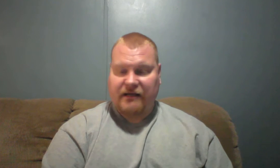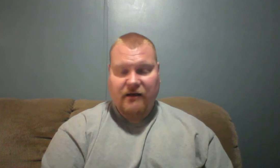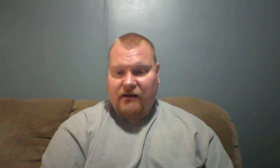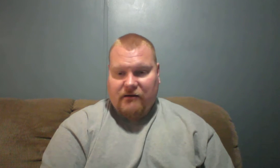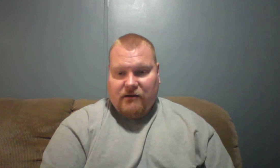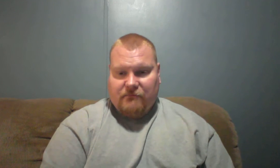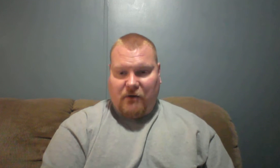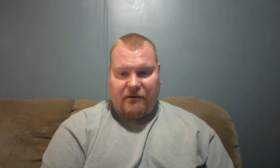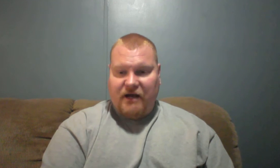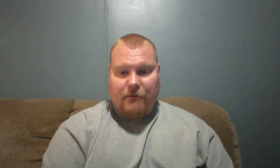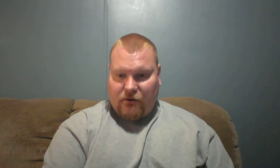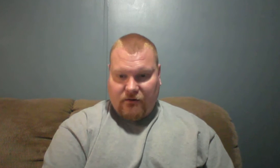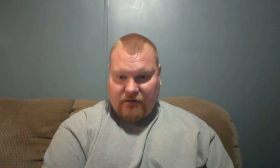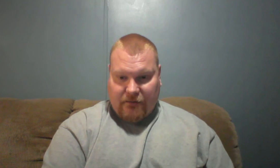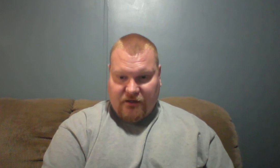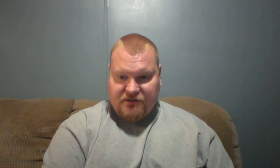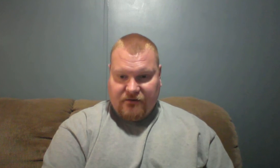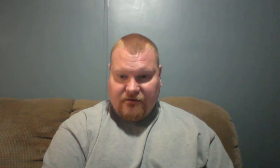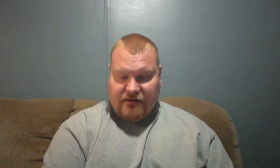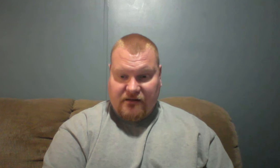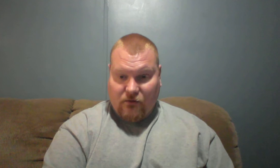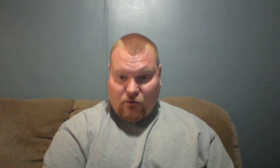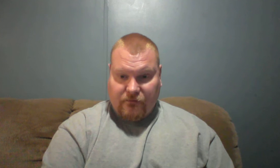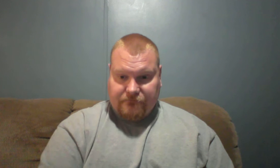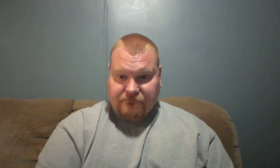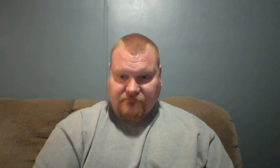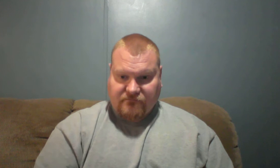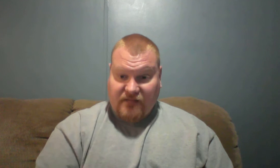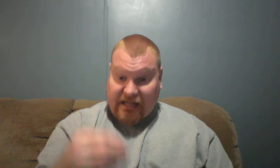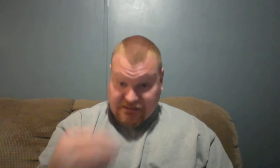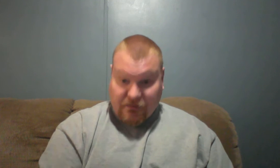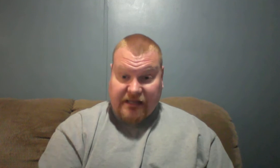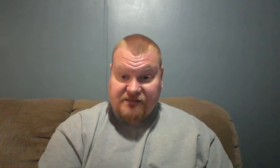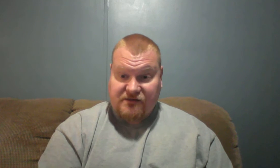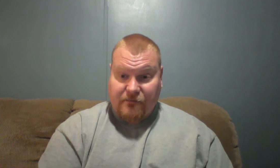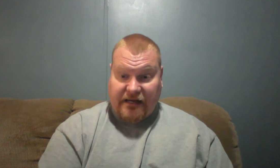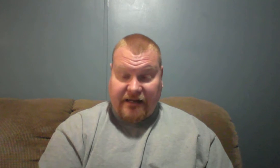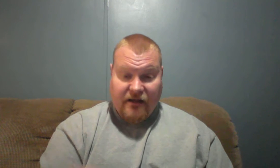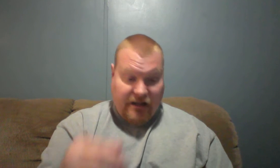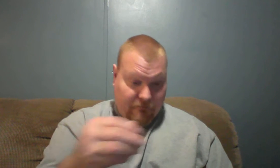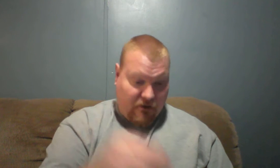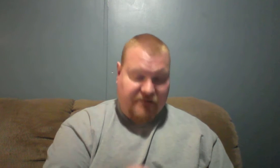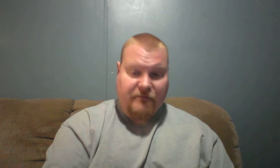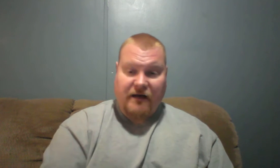probably number how much that the Lord has blessed somebody and brought them out.